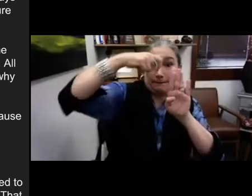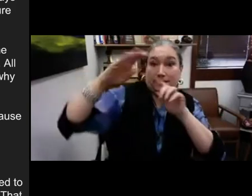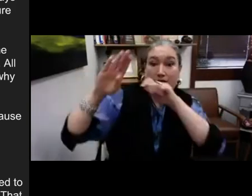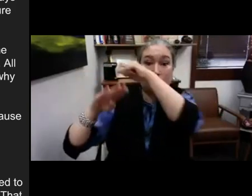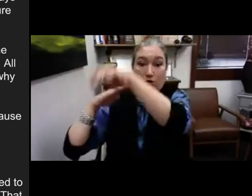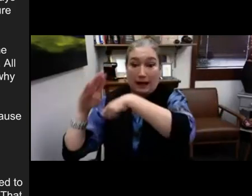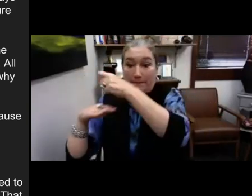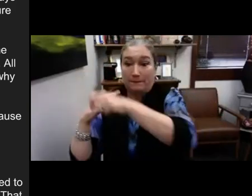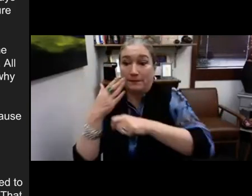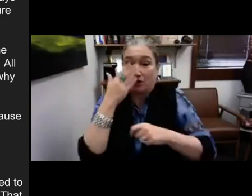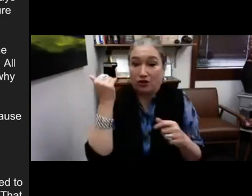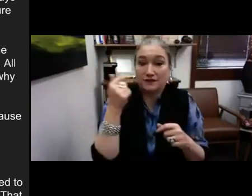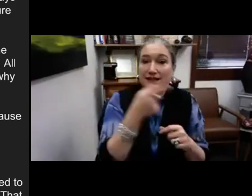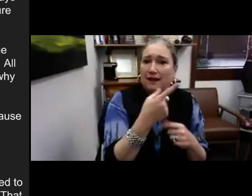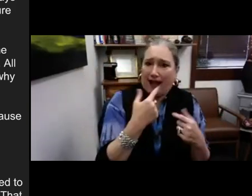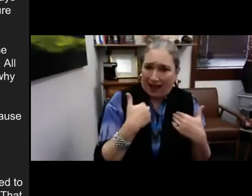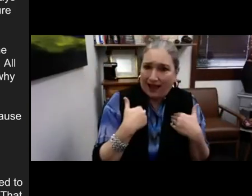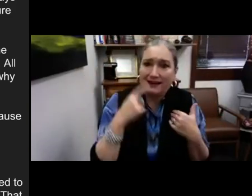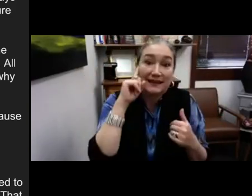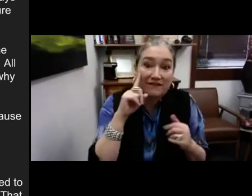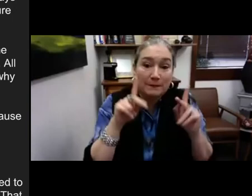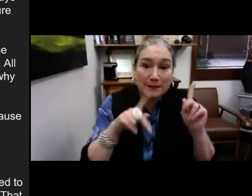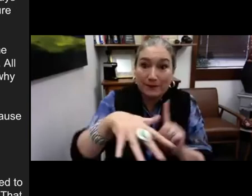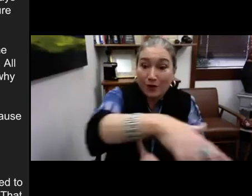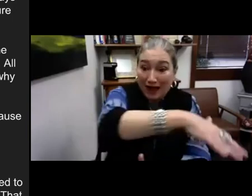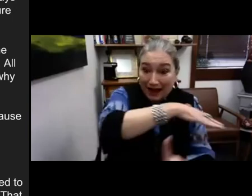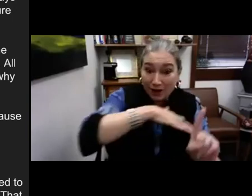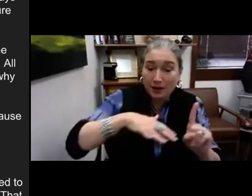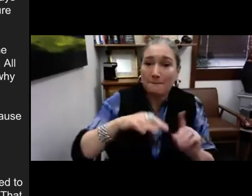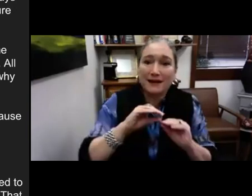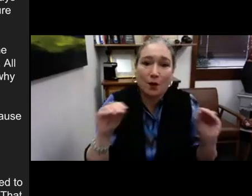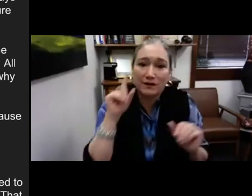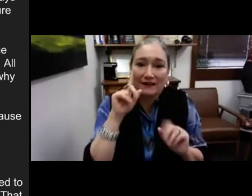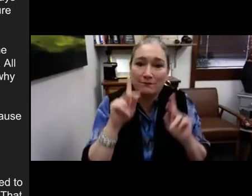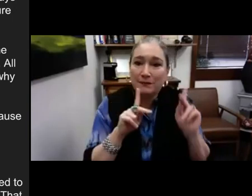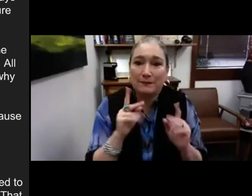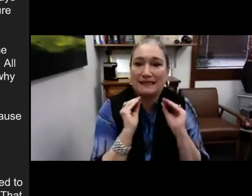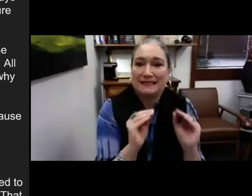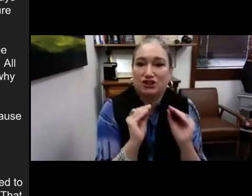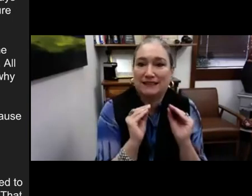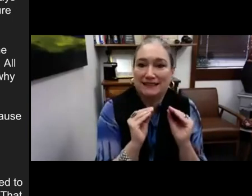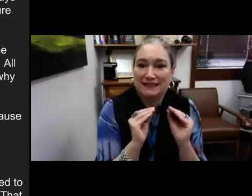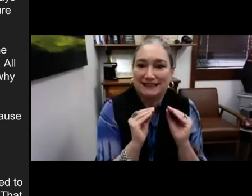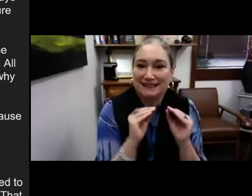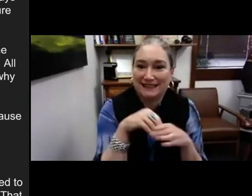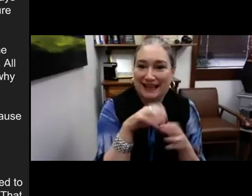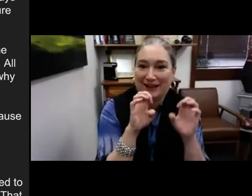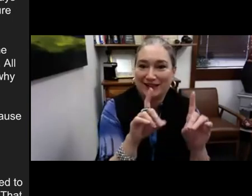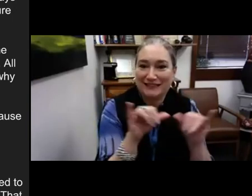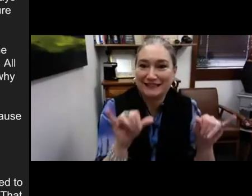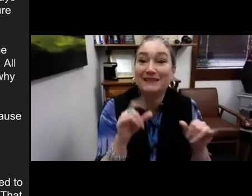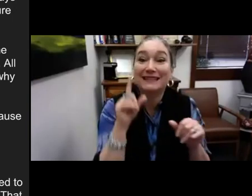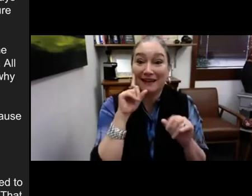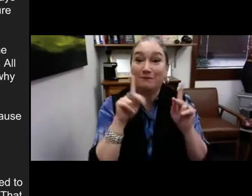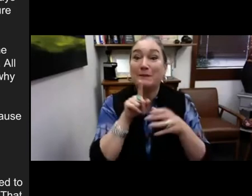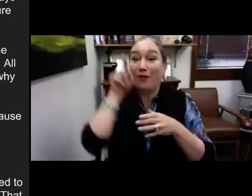above, which are wrapped and bound. There are, I had deaf people around, but no